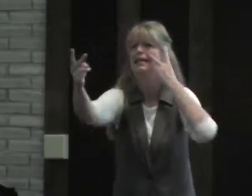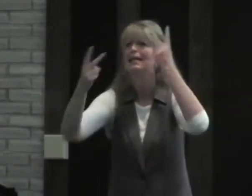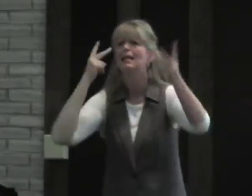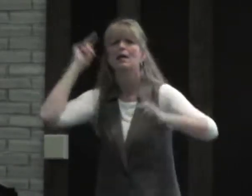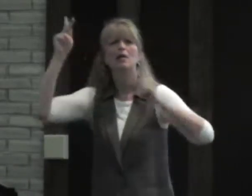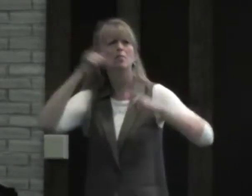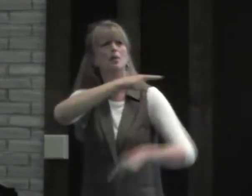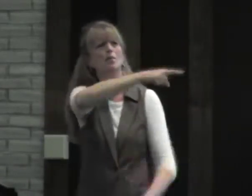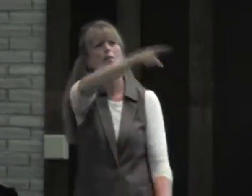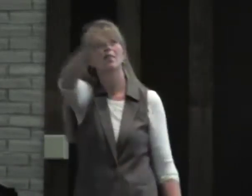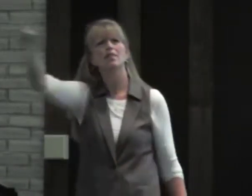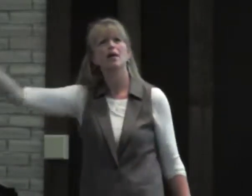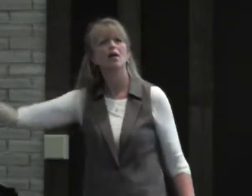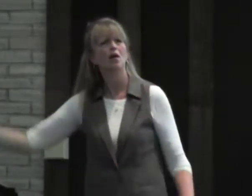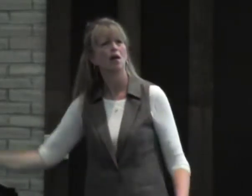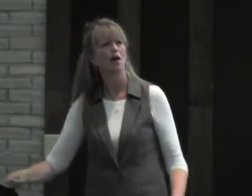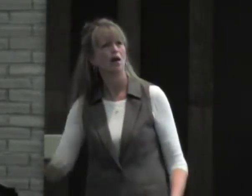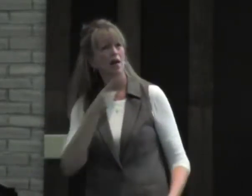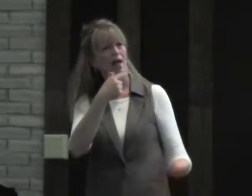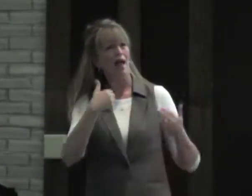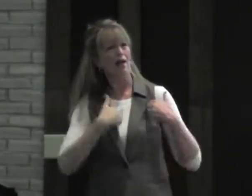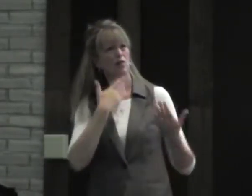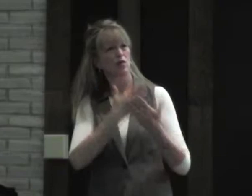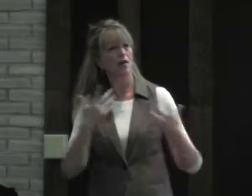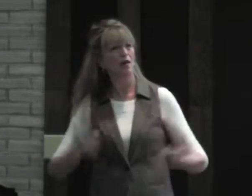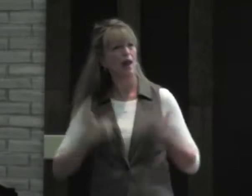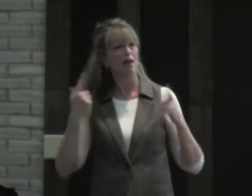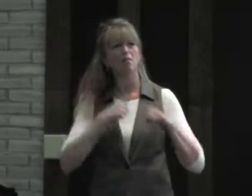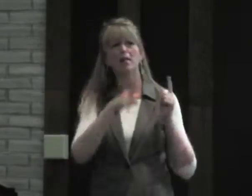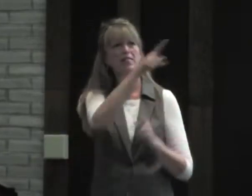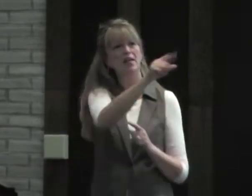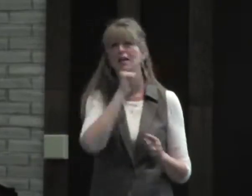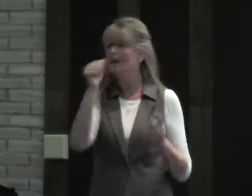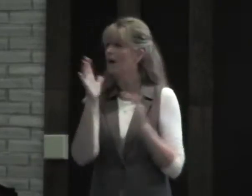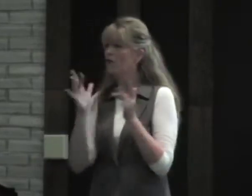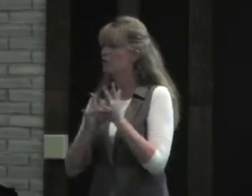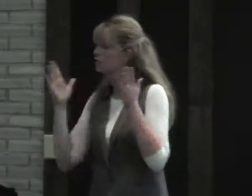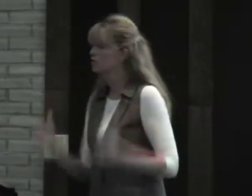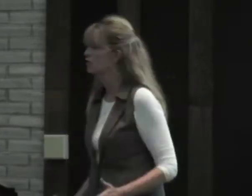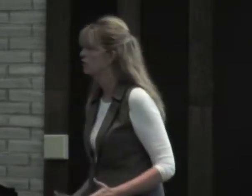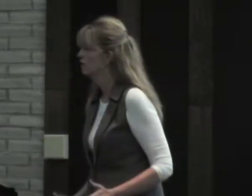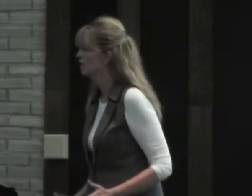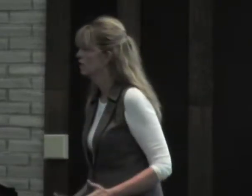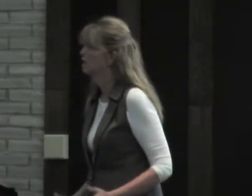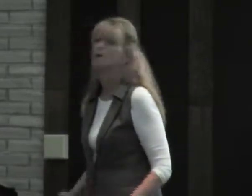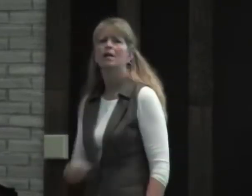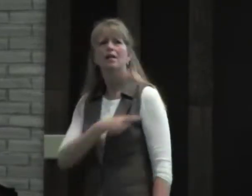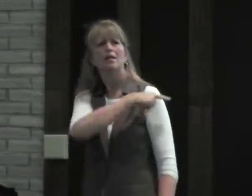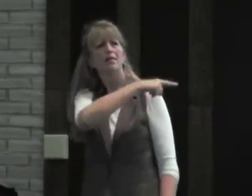and he sees all these people that have good lives. But they're not Christians.